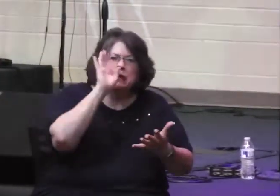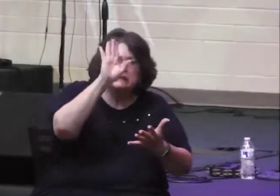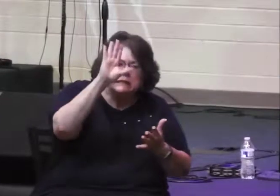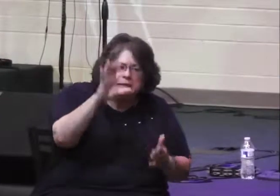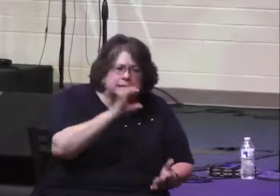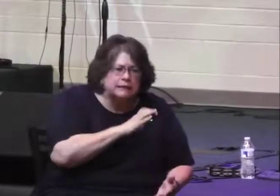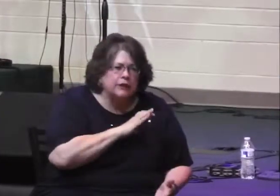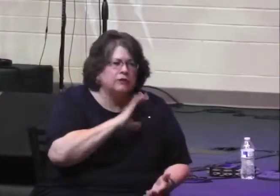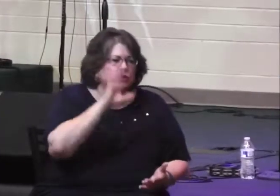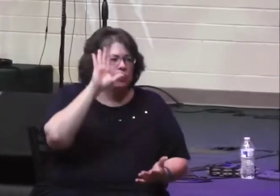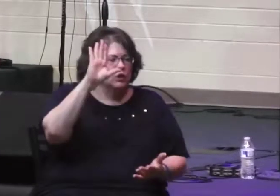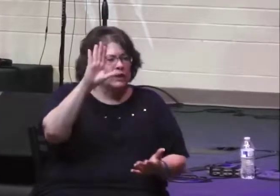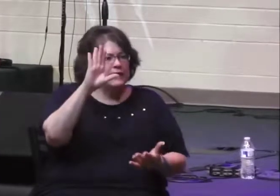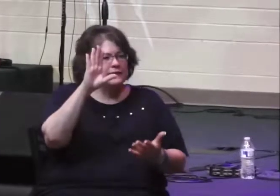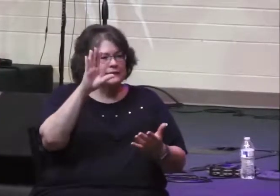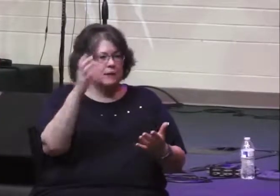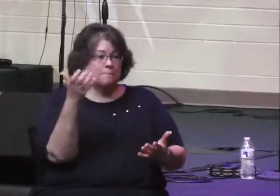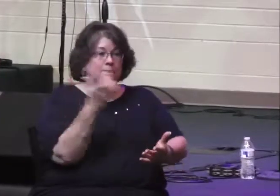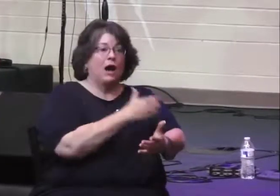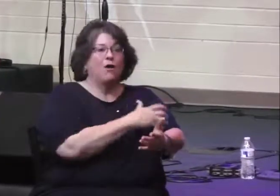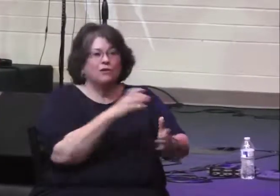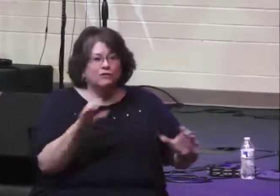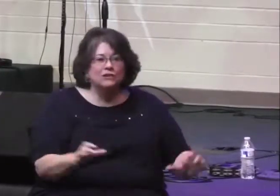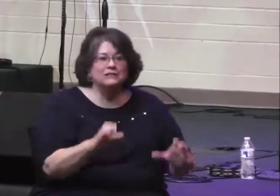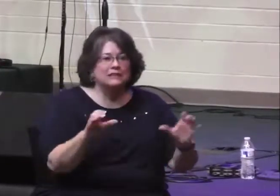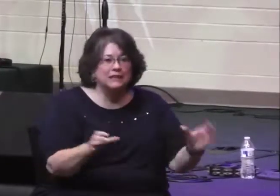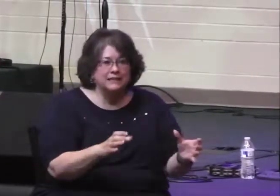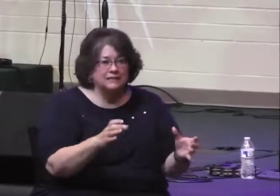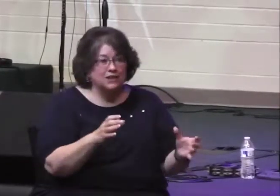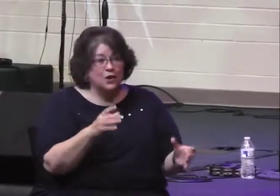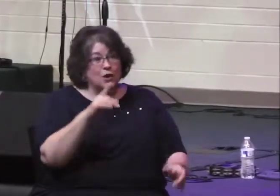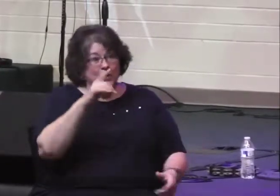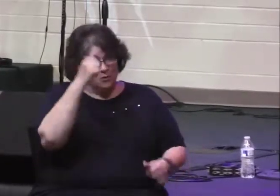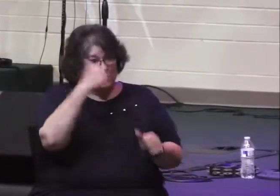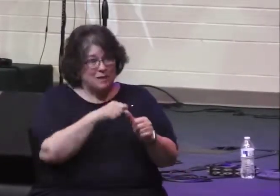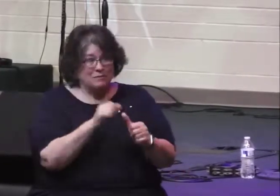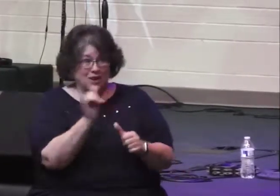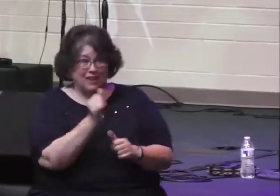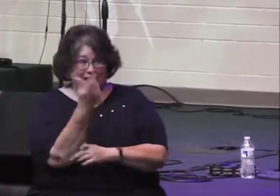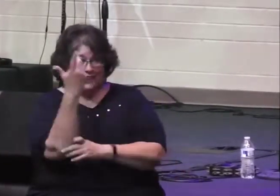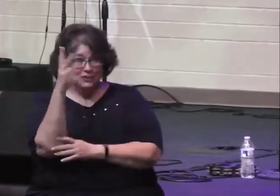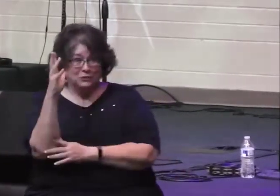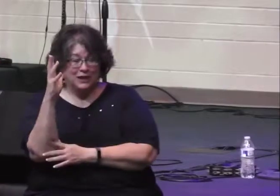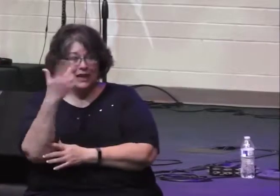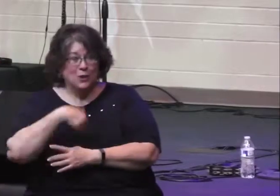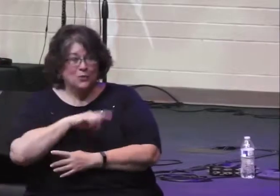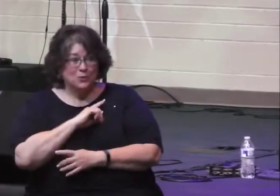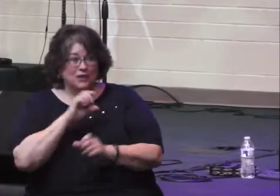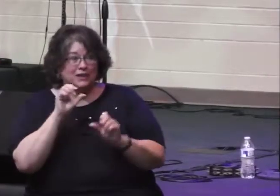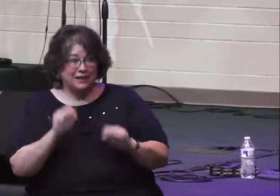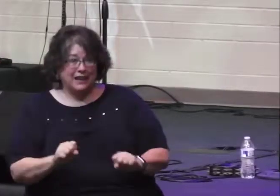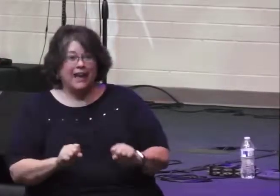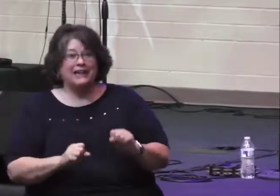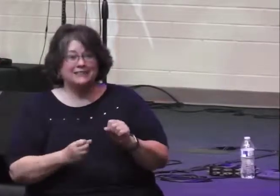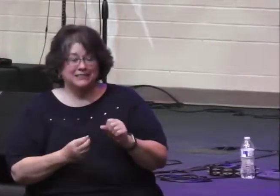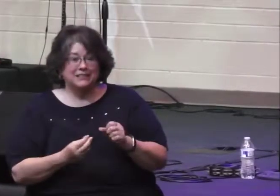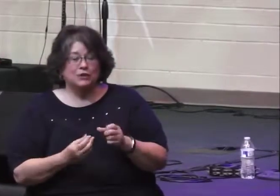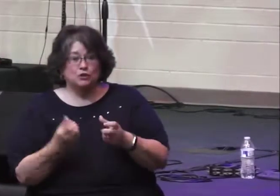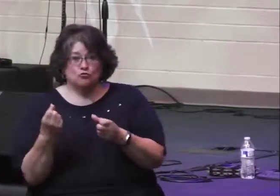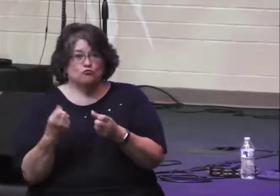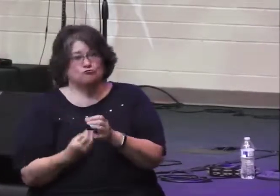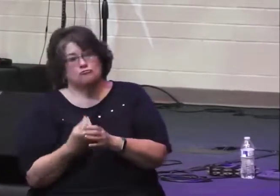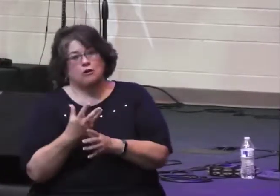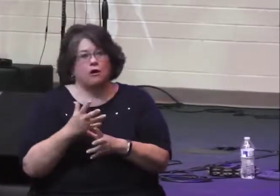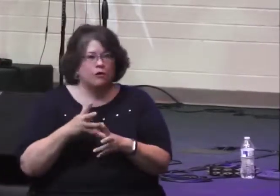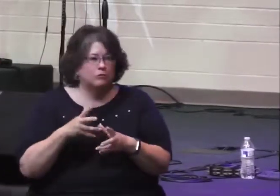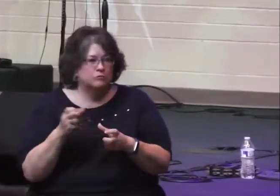knowledge of God's character, and to learn of His powerful deeds? Remember, we can deepen our spiritual roots